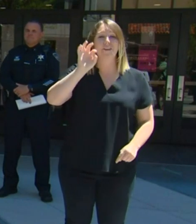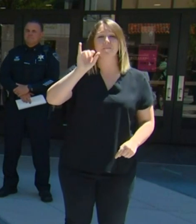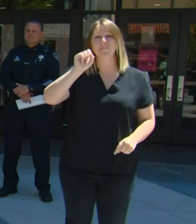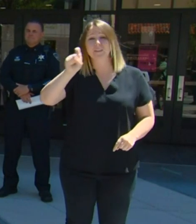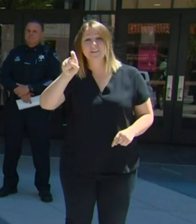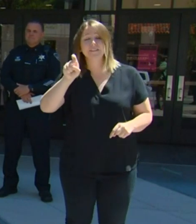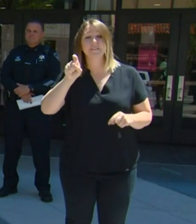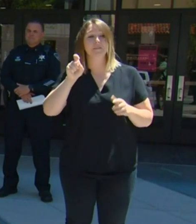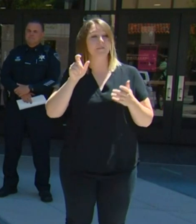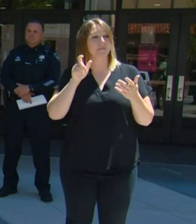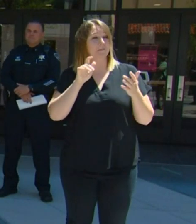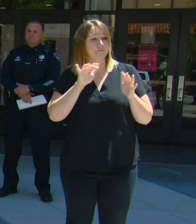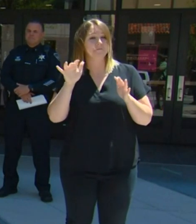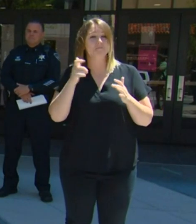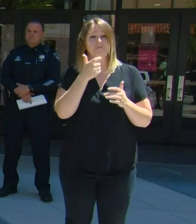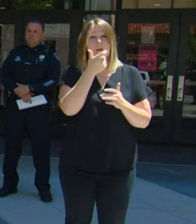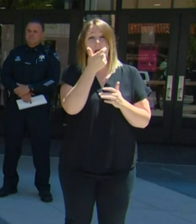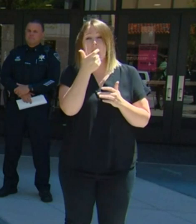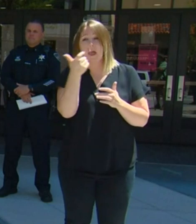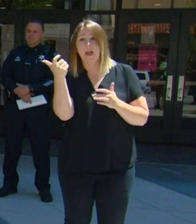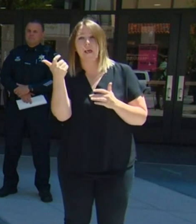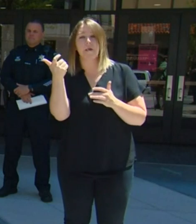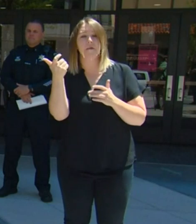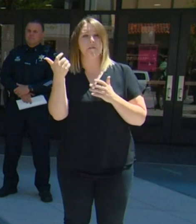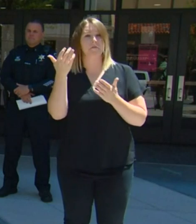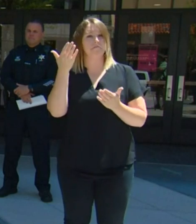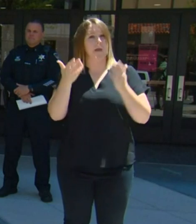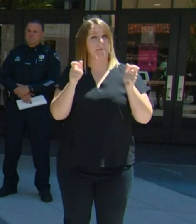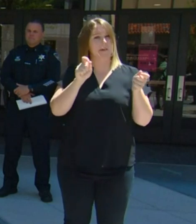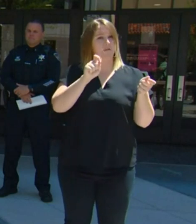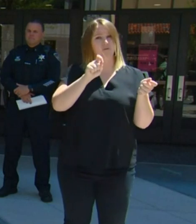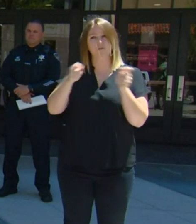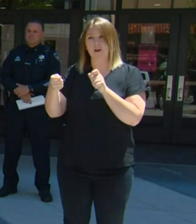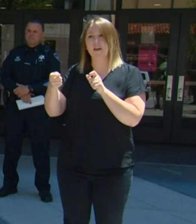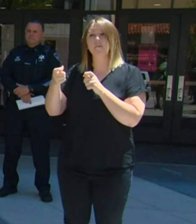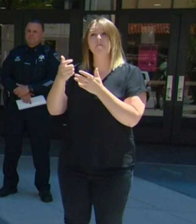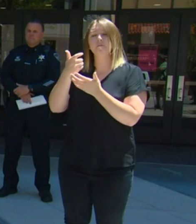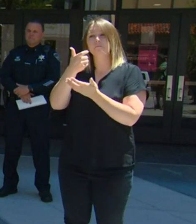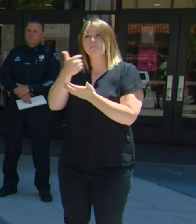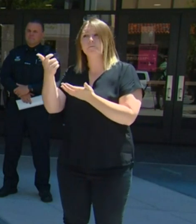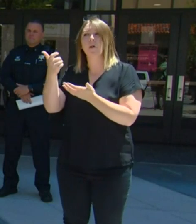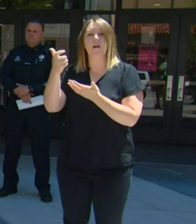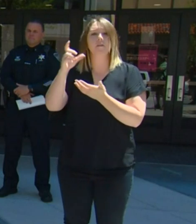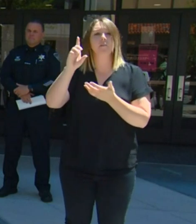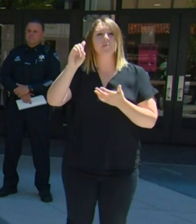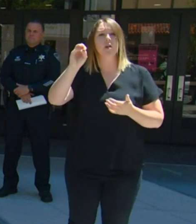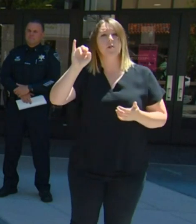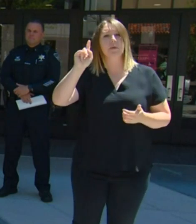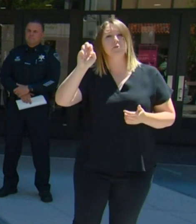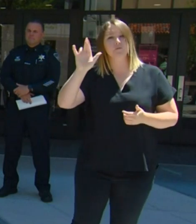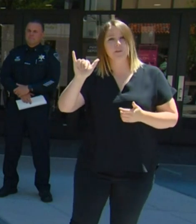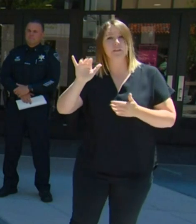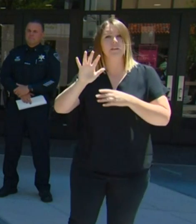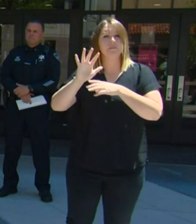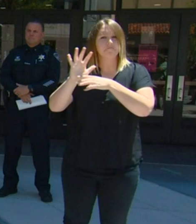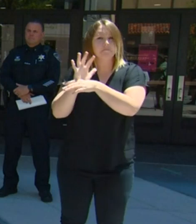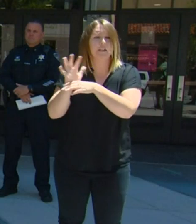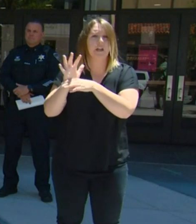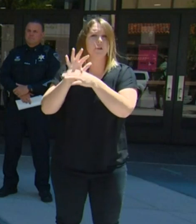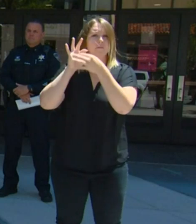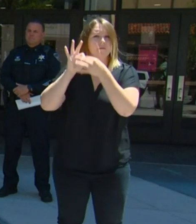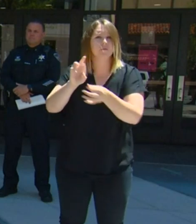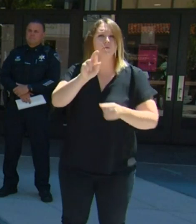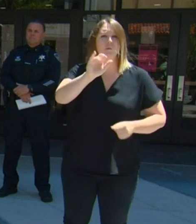you can start to digest some documentaries that are about social justice and racism and educate